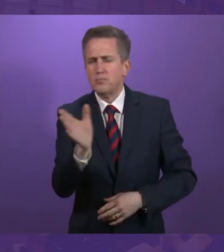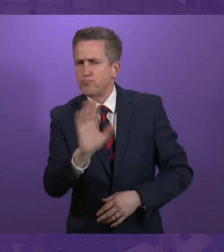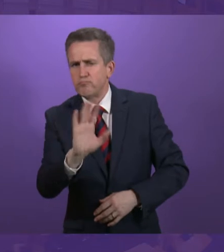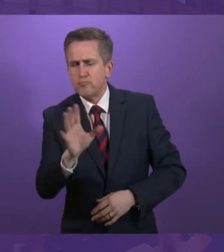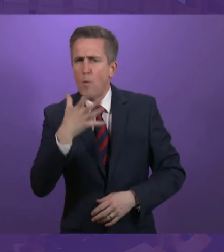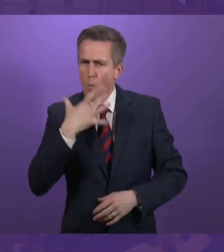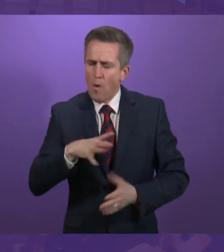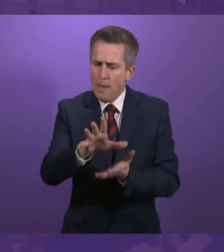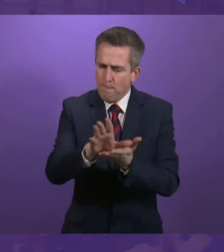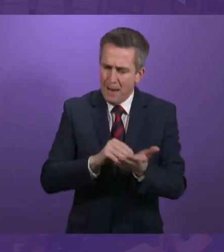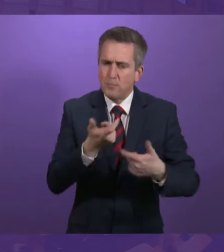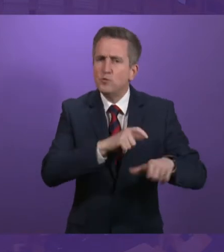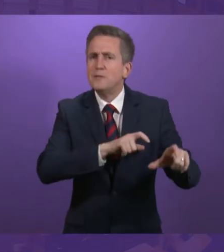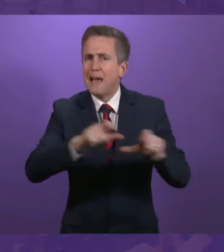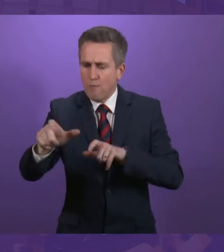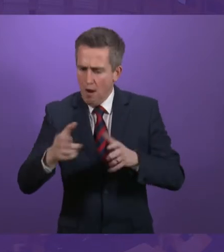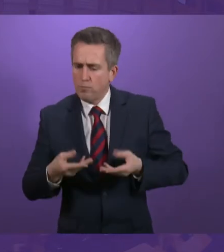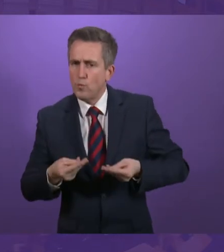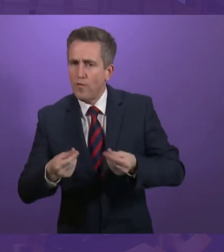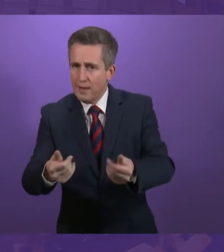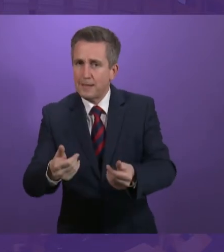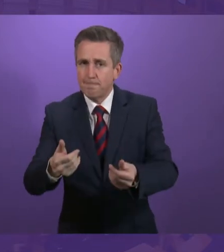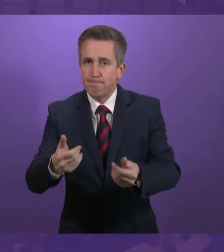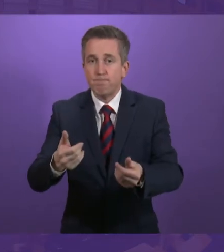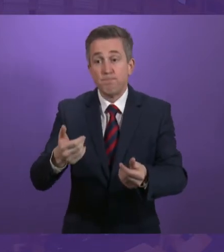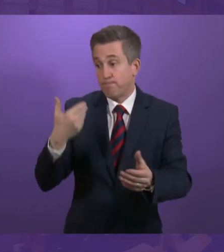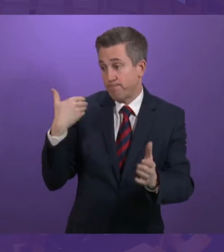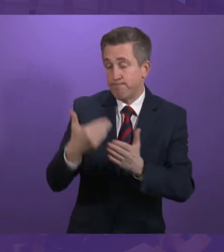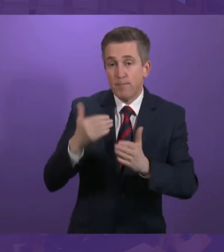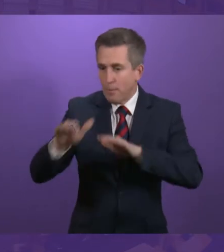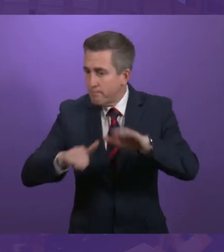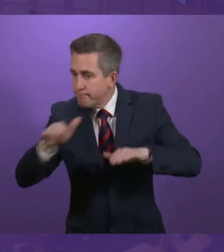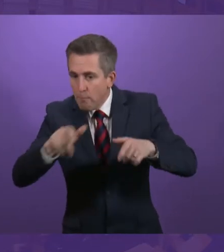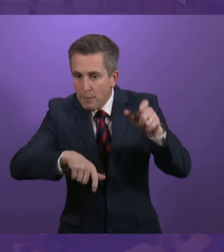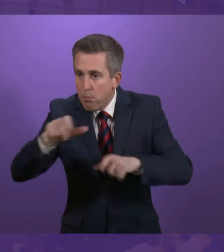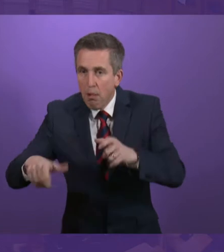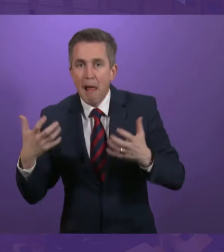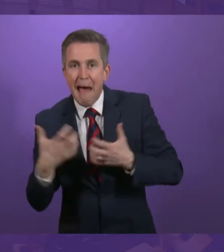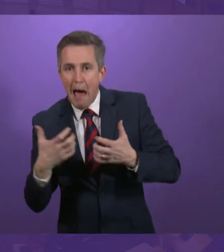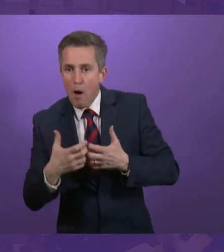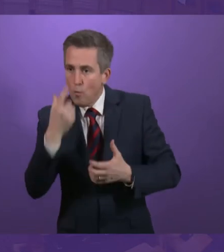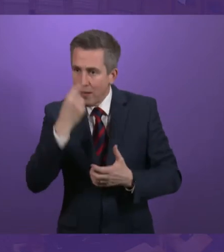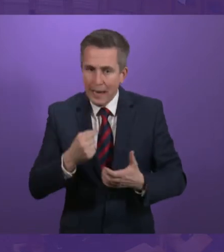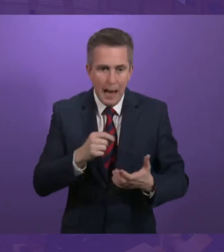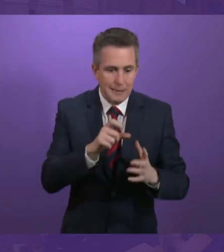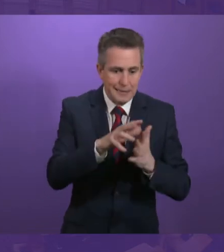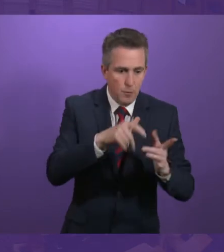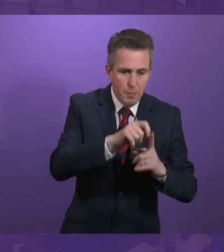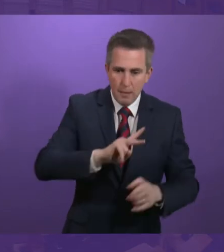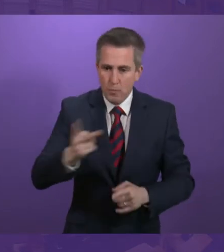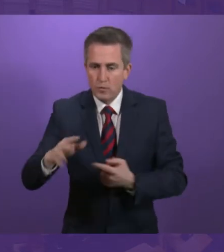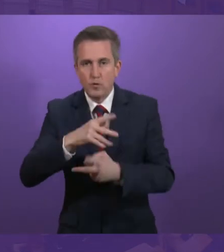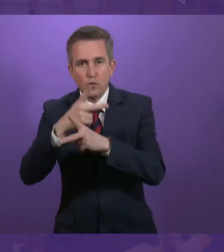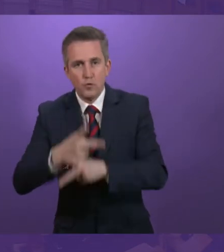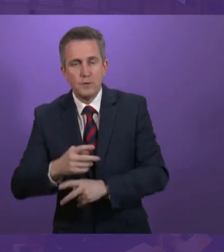payments they are currently getting. Feedback from our experienced panels shows how we can achieve both. I mentioned earlier a survey